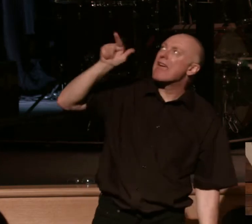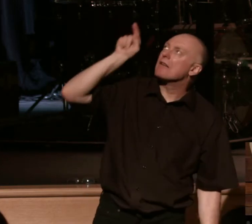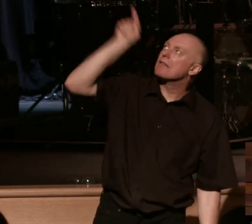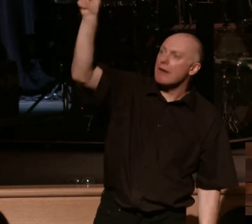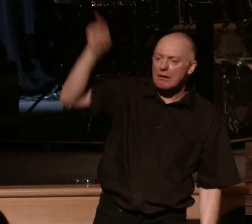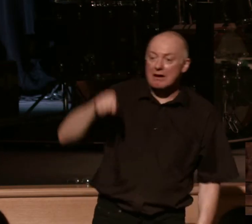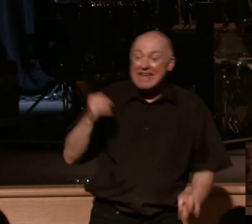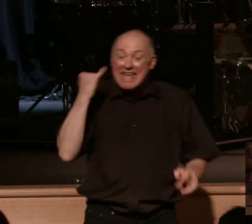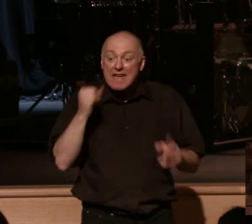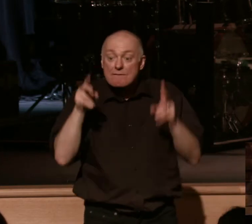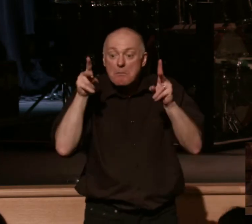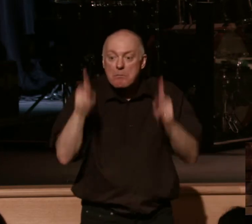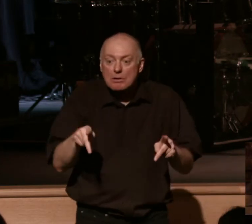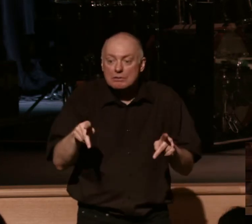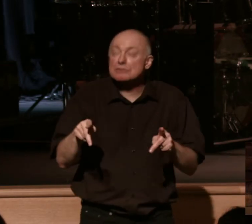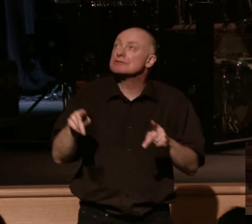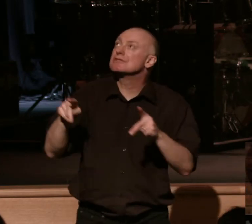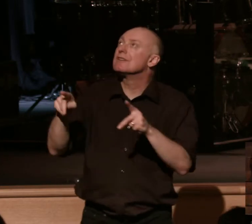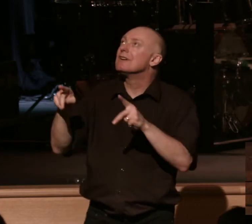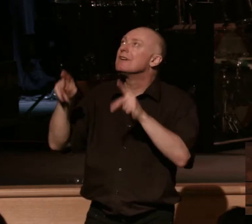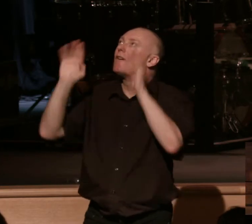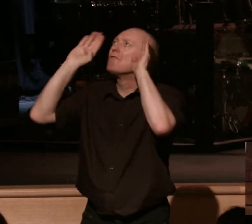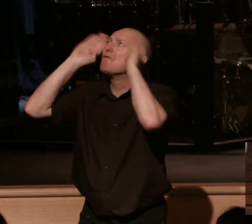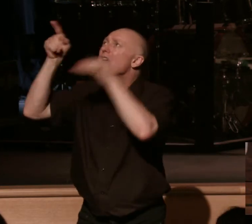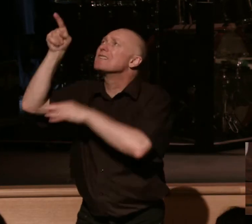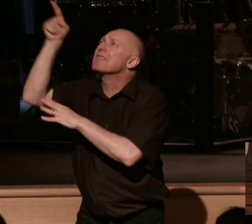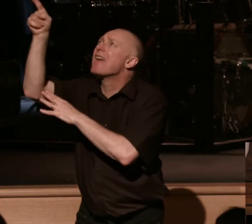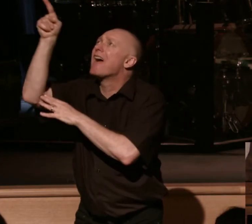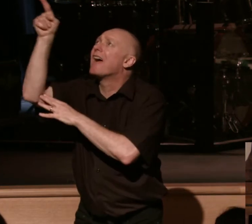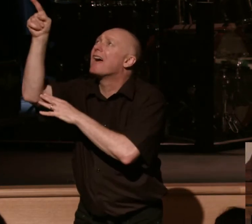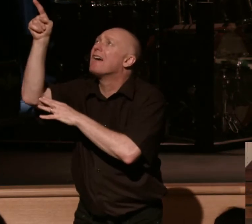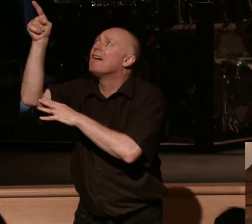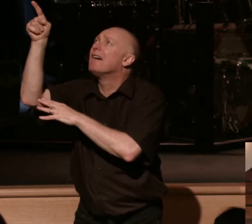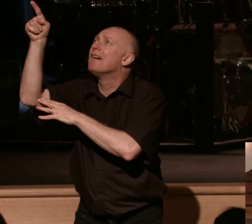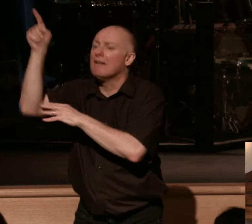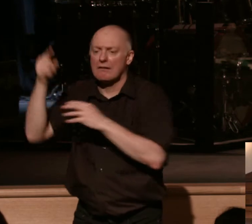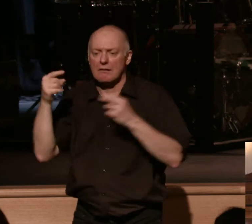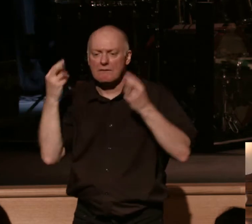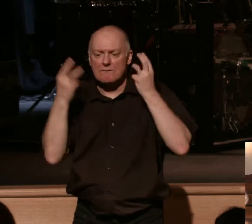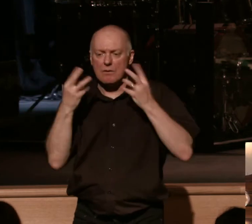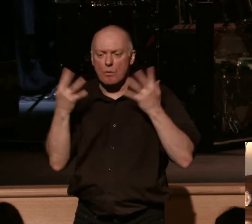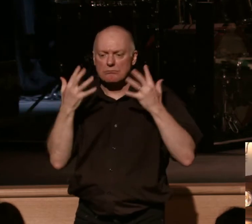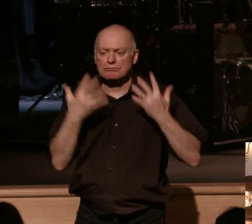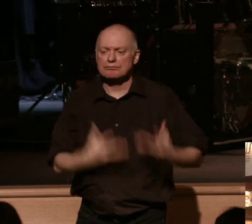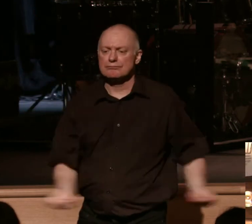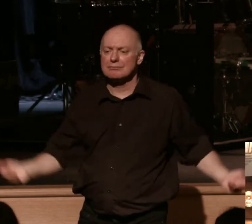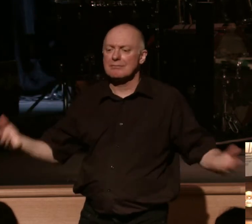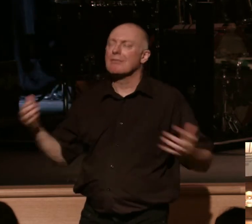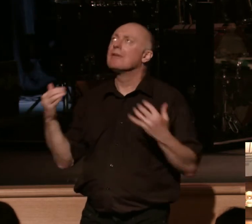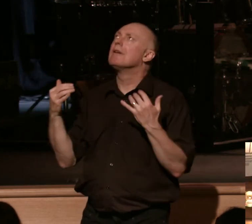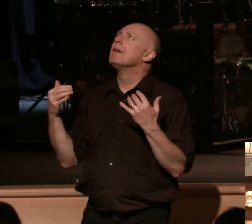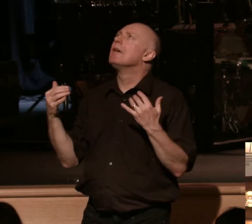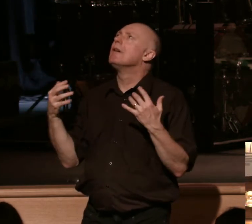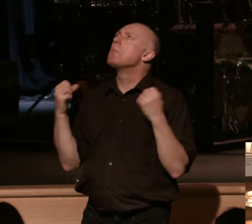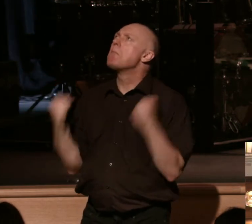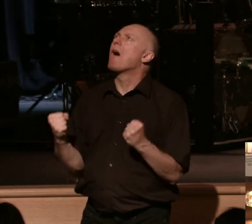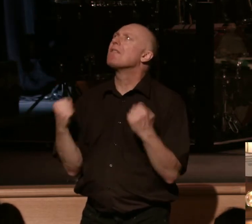much in the reality of what will be becomes the person so powerfully impactful in the present. See, this is why this